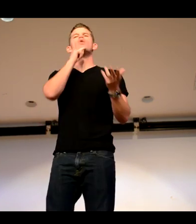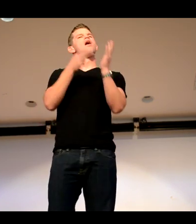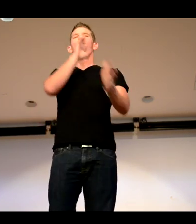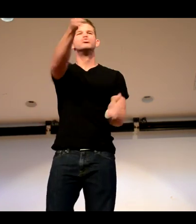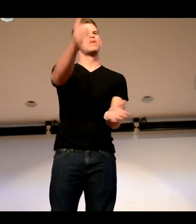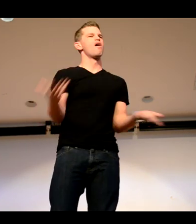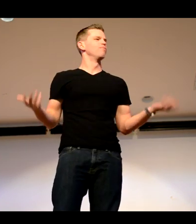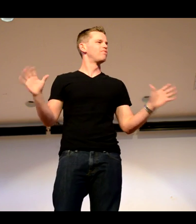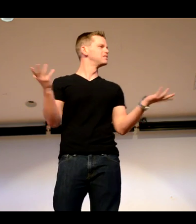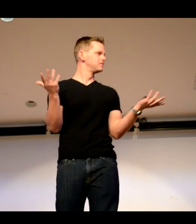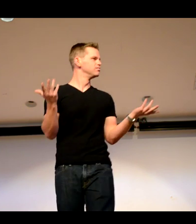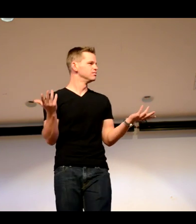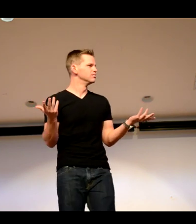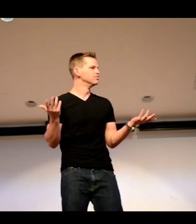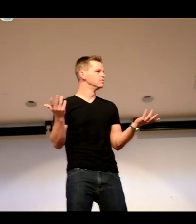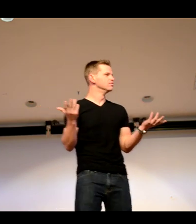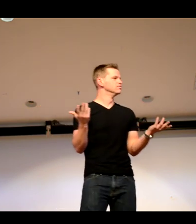who I was. So, that's my advice.